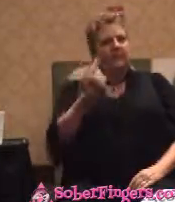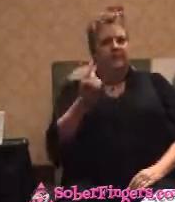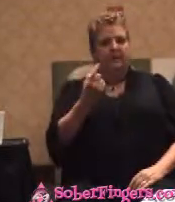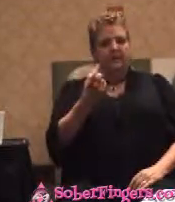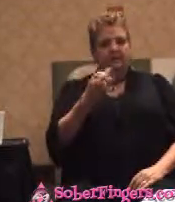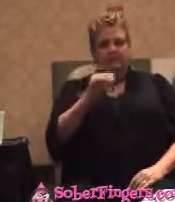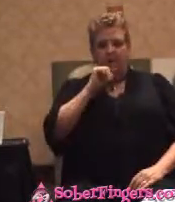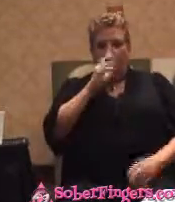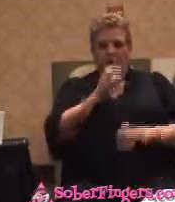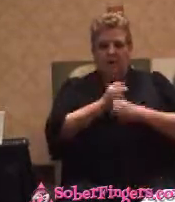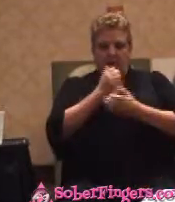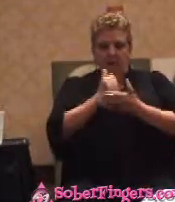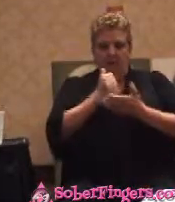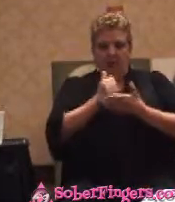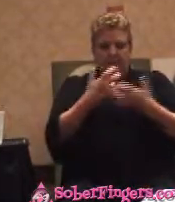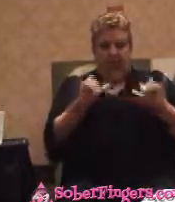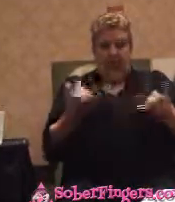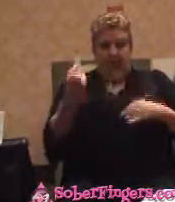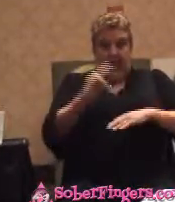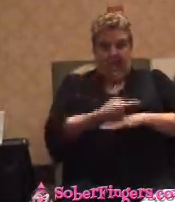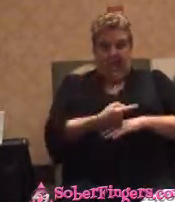some help today, I'm going to drink.